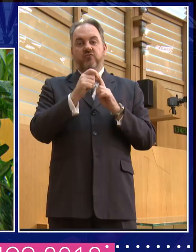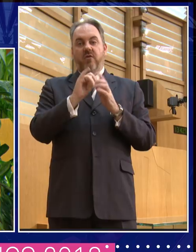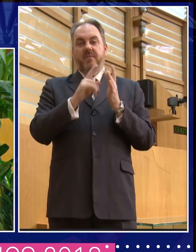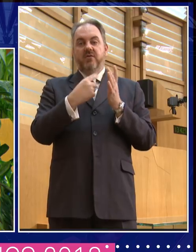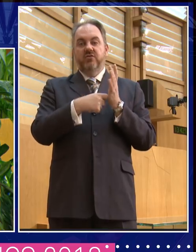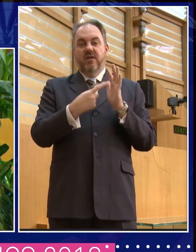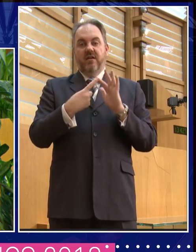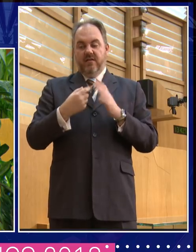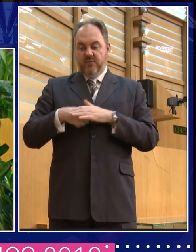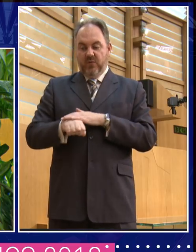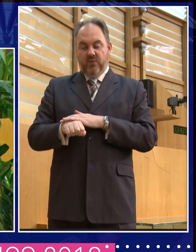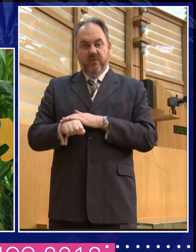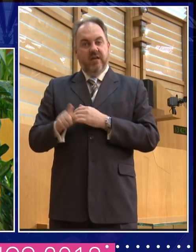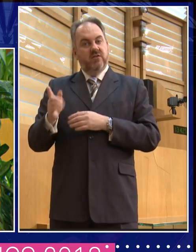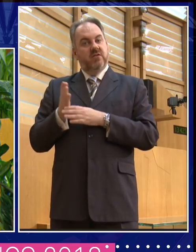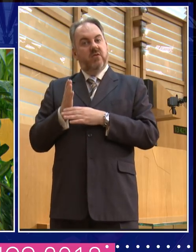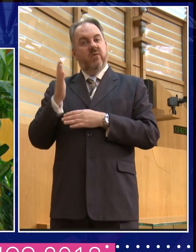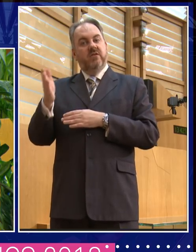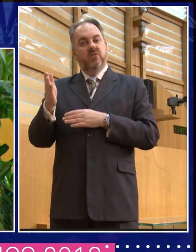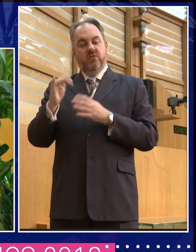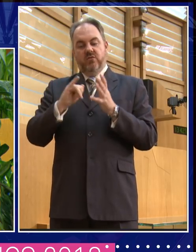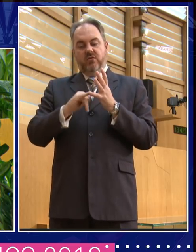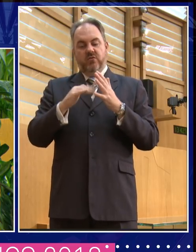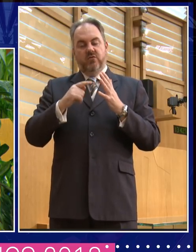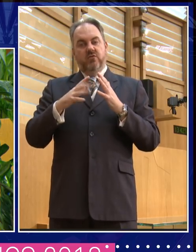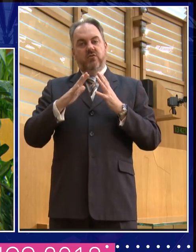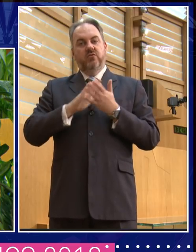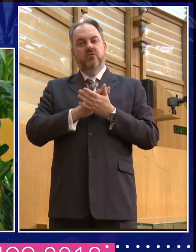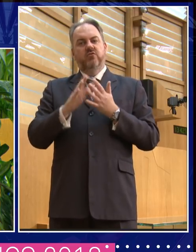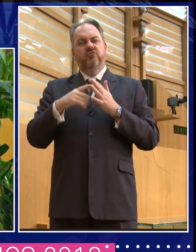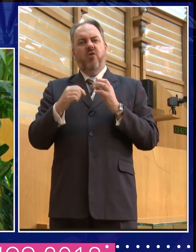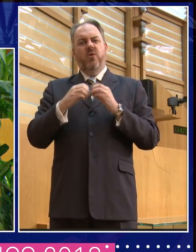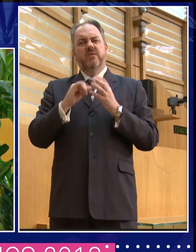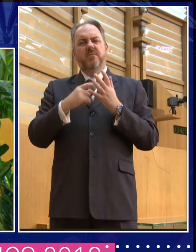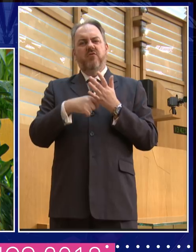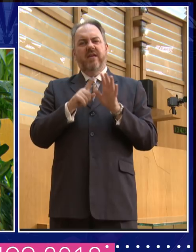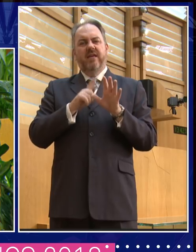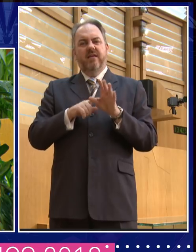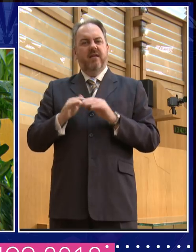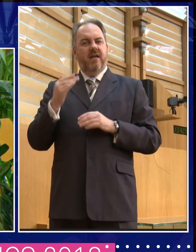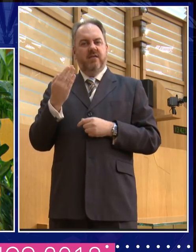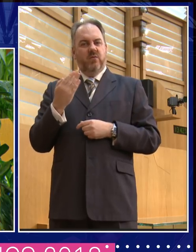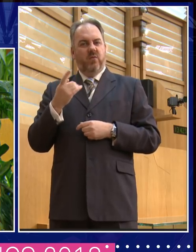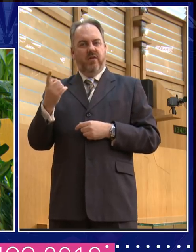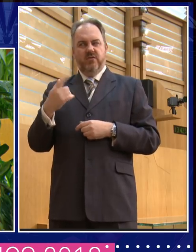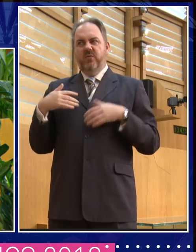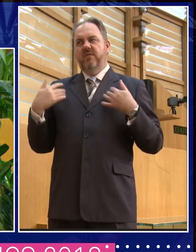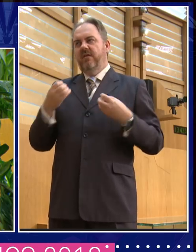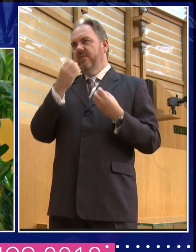Professor Beard was young and she attended Shrewsbury High School on a scholarship where she swiftly became a star pupil. She was particularly